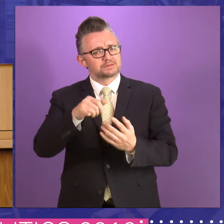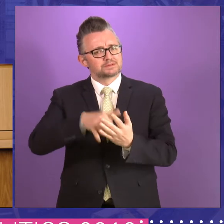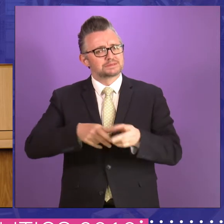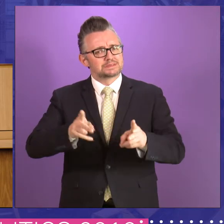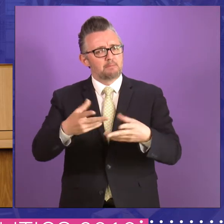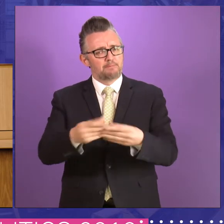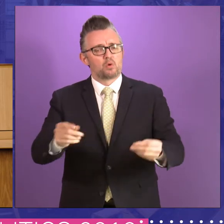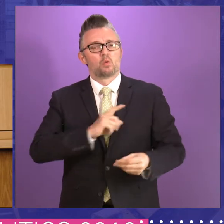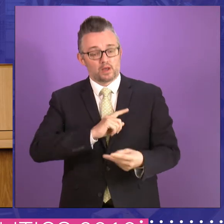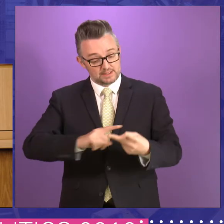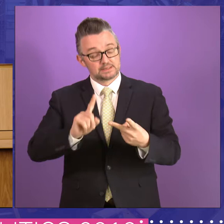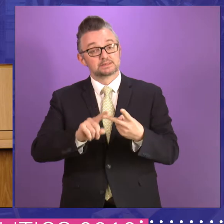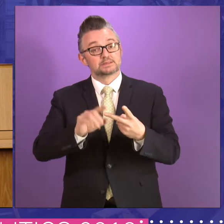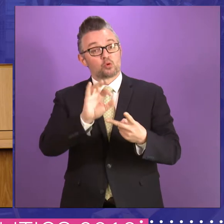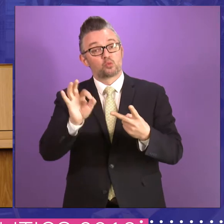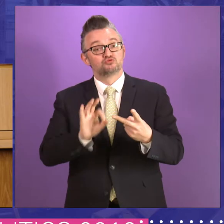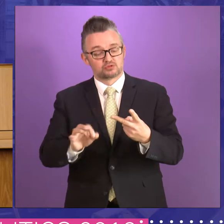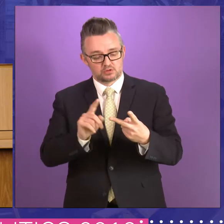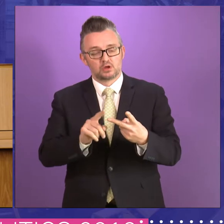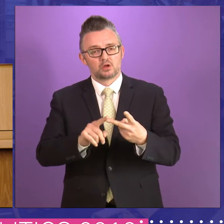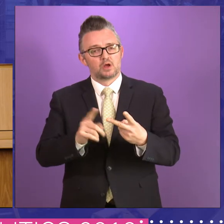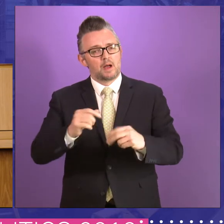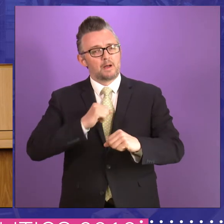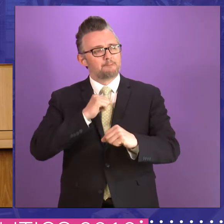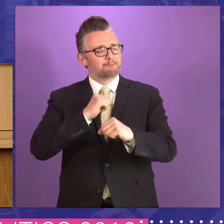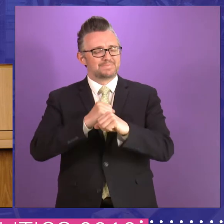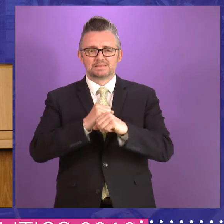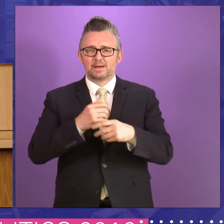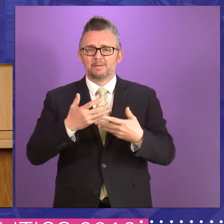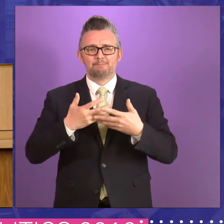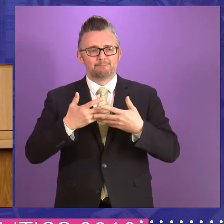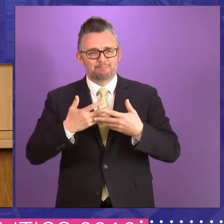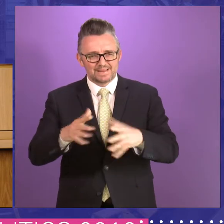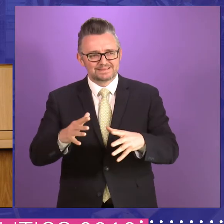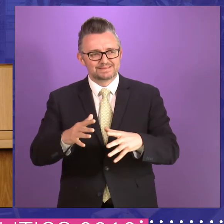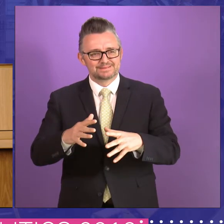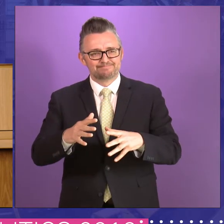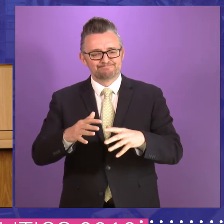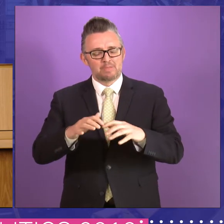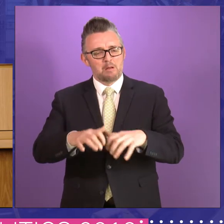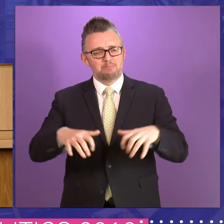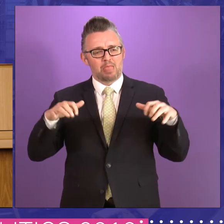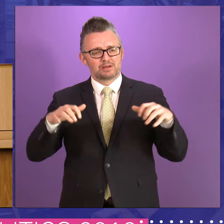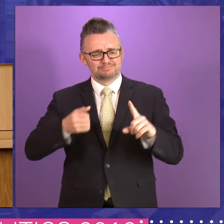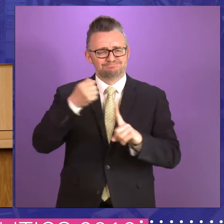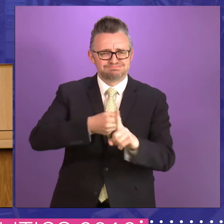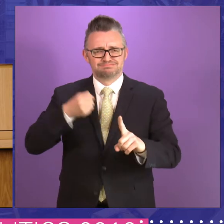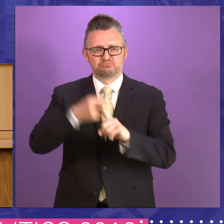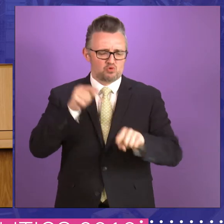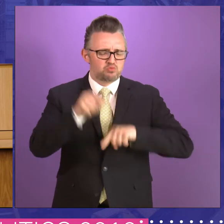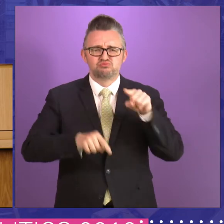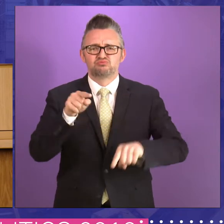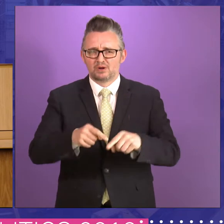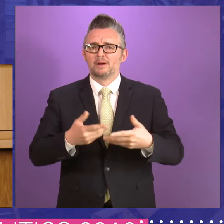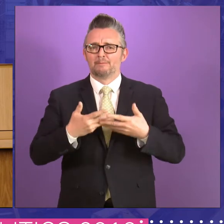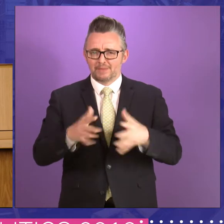thing. And my second question is, uh, think the media did give the parliament a real kicking in the first term. Uh,